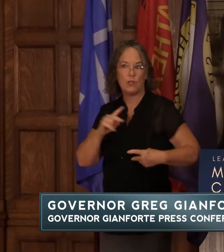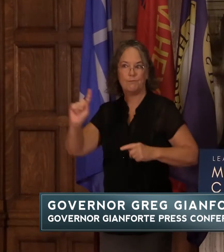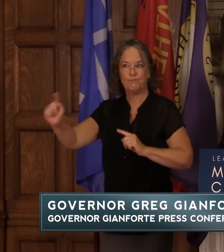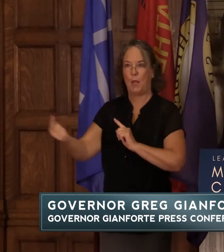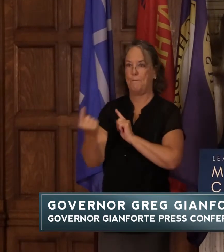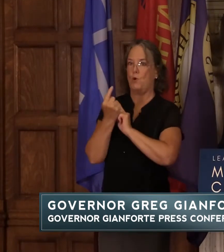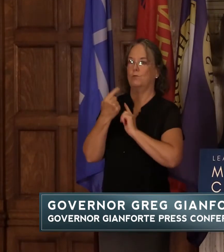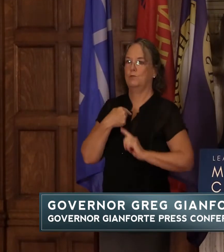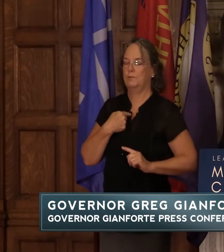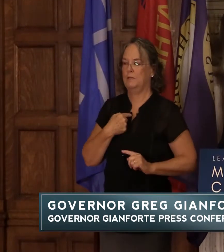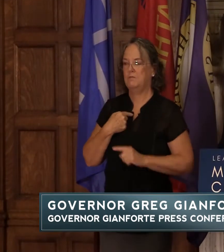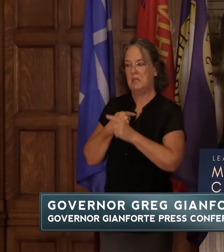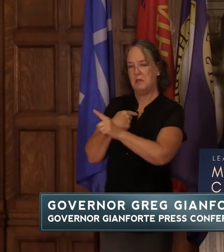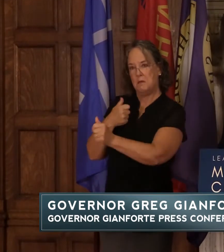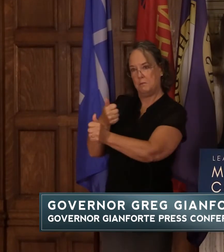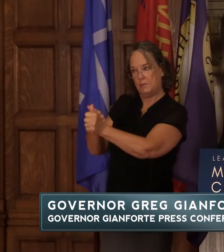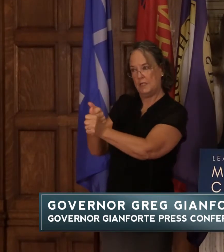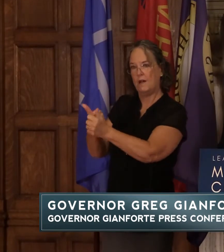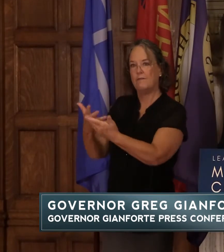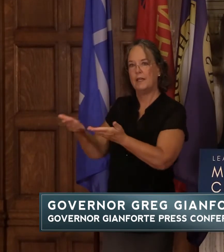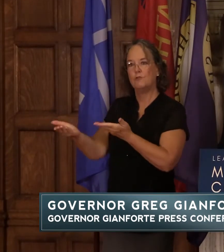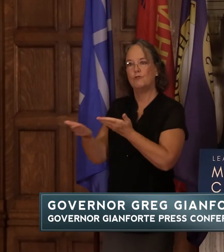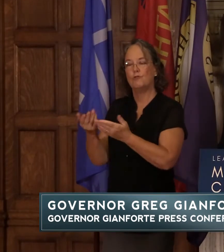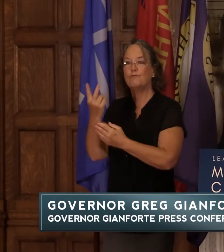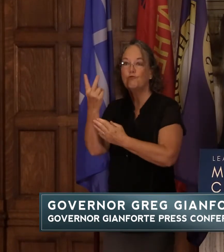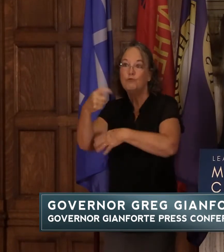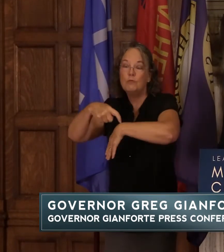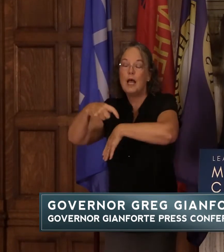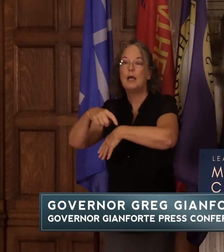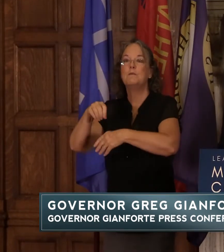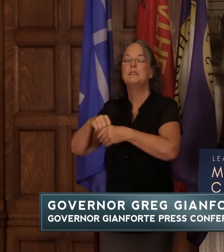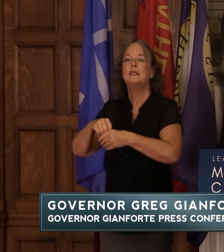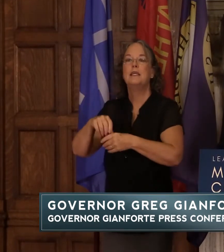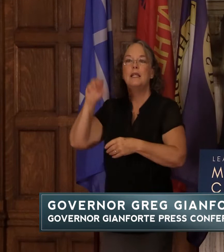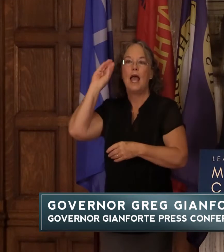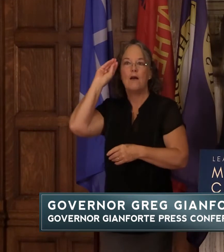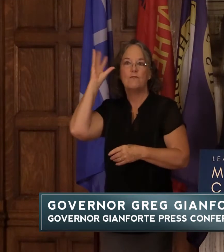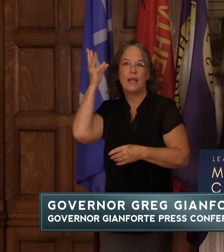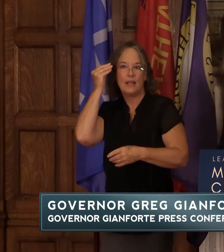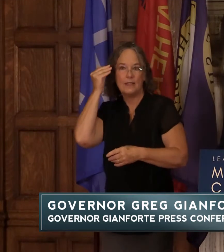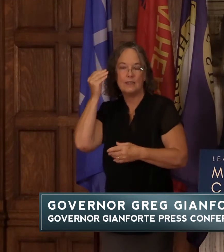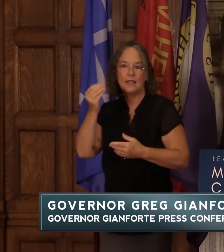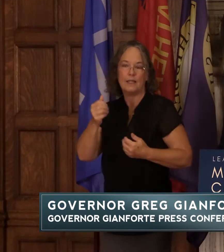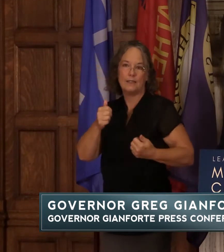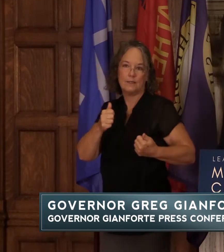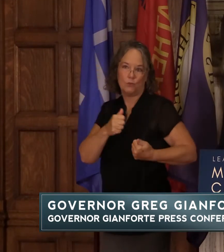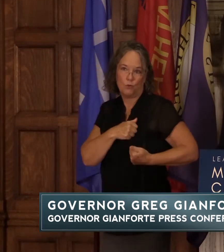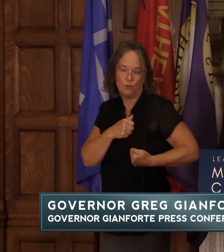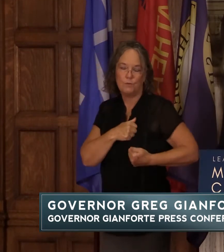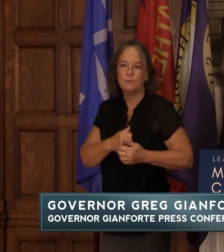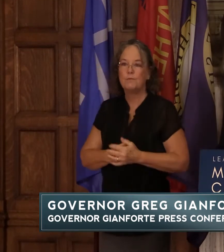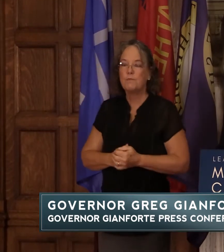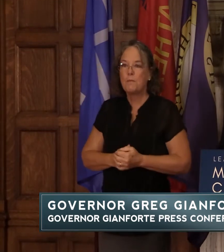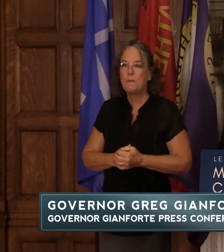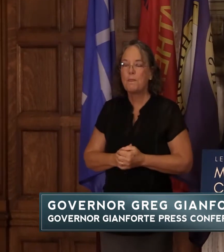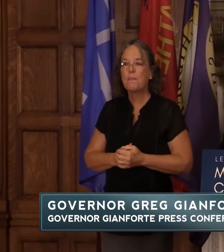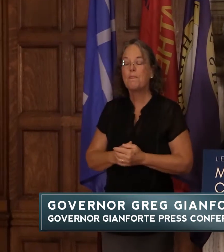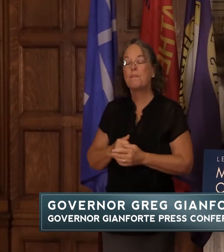he personally had served two term tours of duty in afghanistan and he